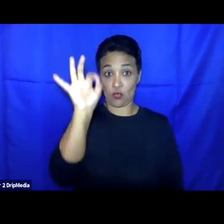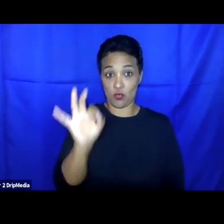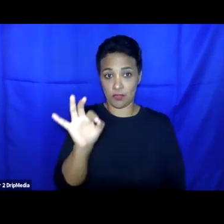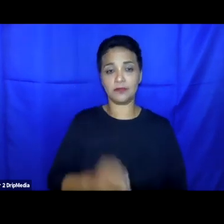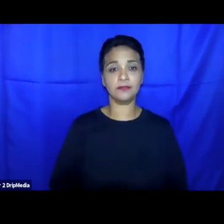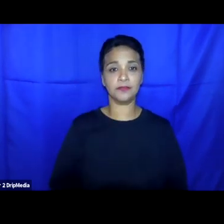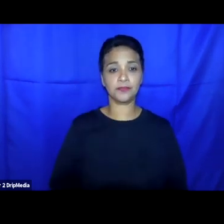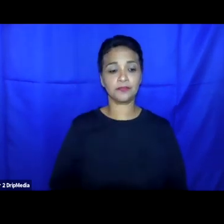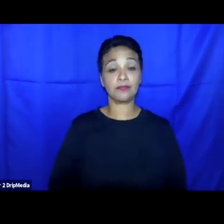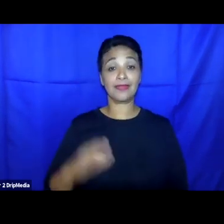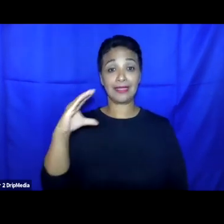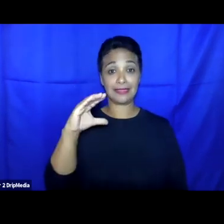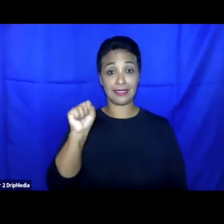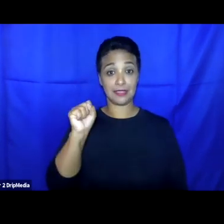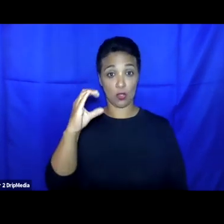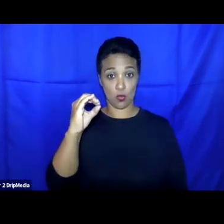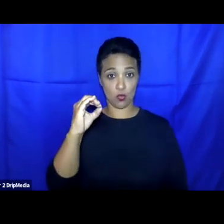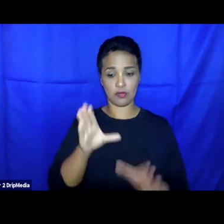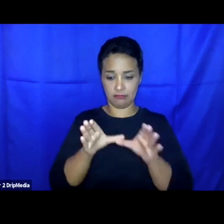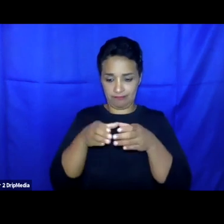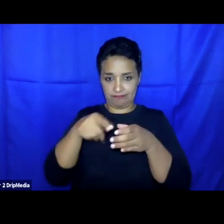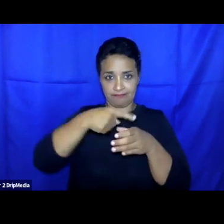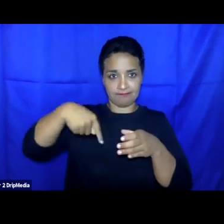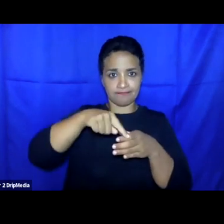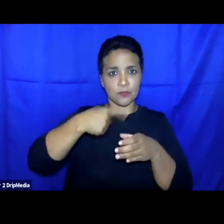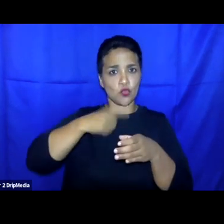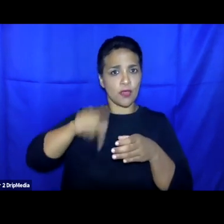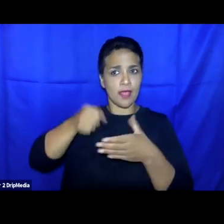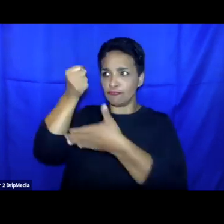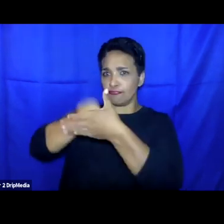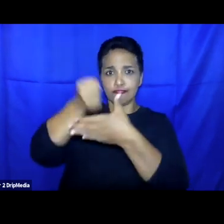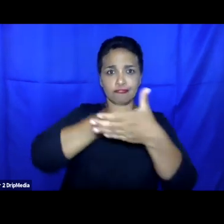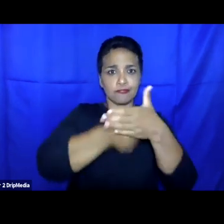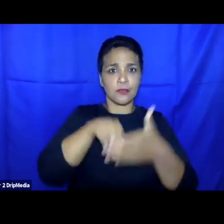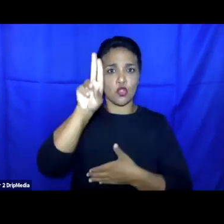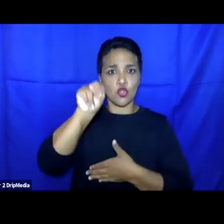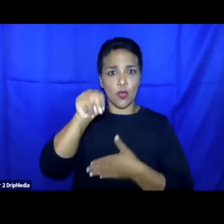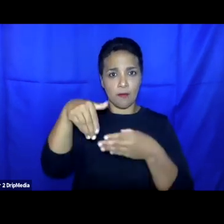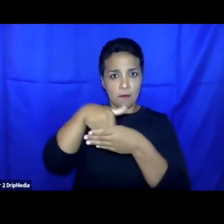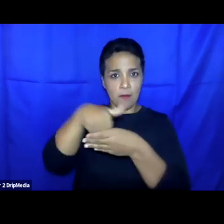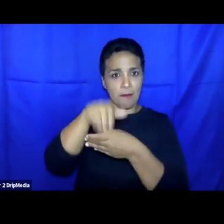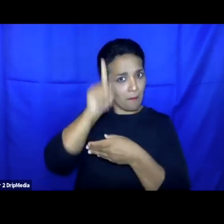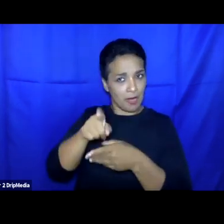we can push the UN member state to respect and stick to the Global Compact on Refugee objective, and how can